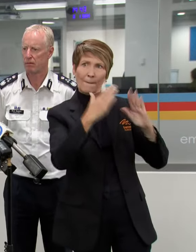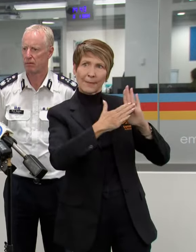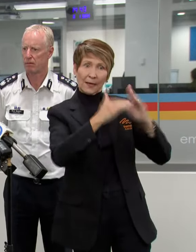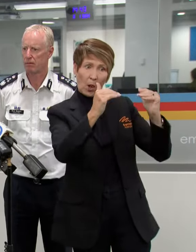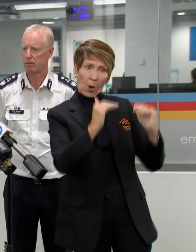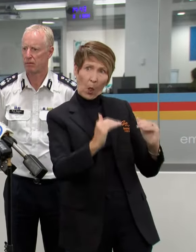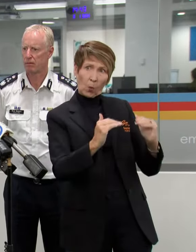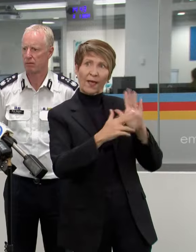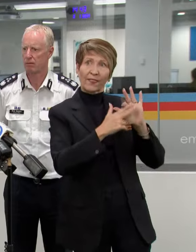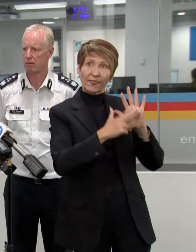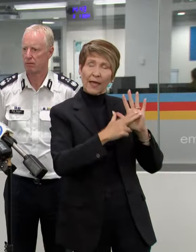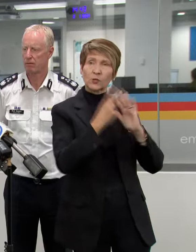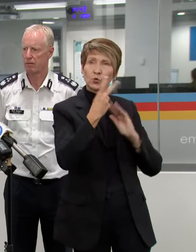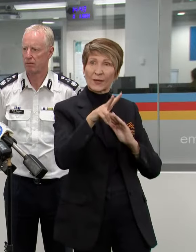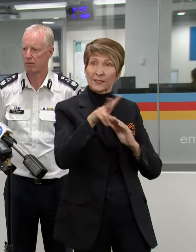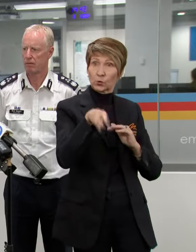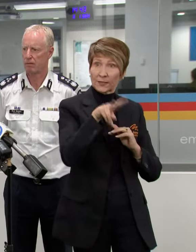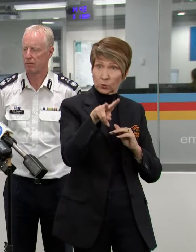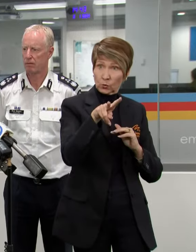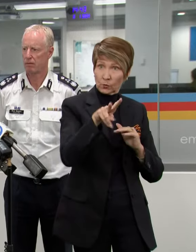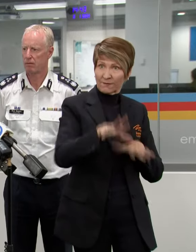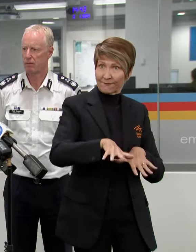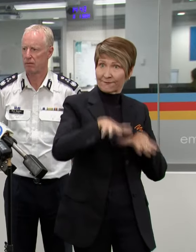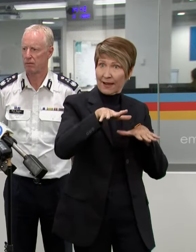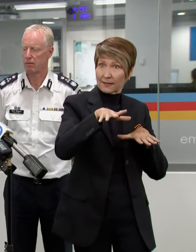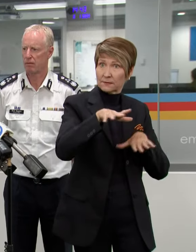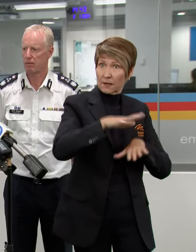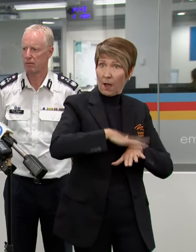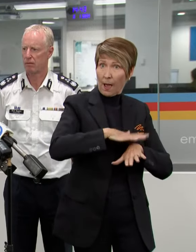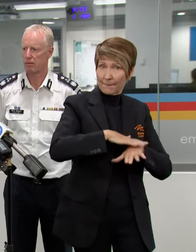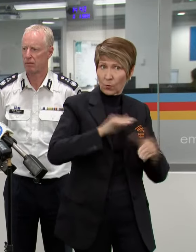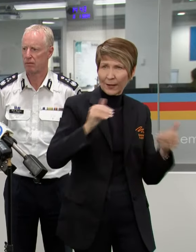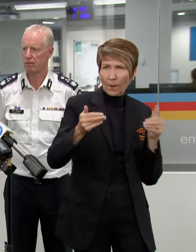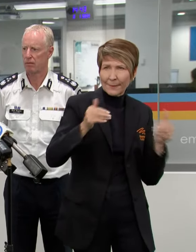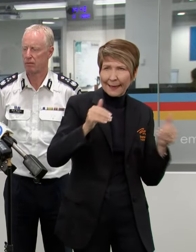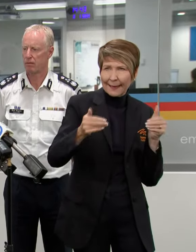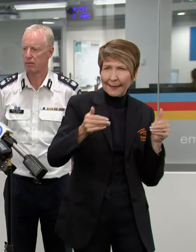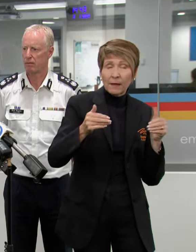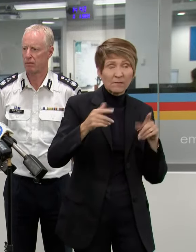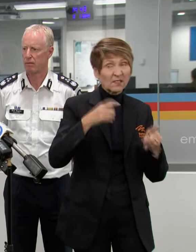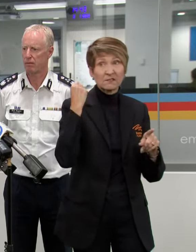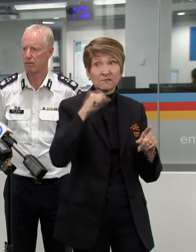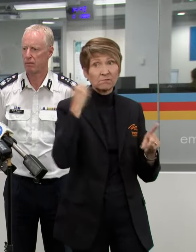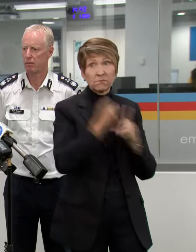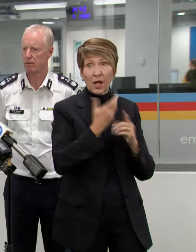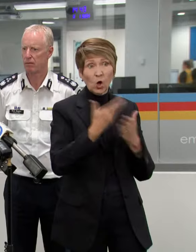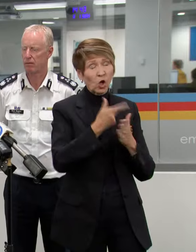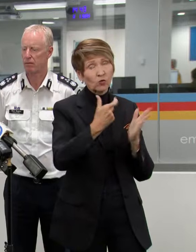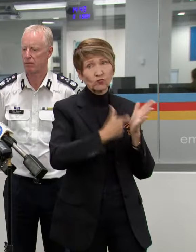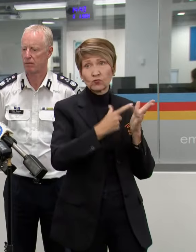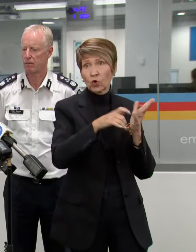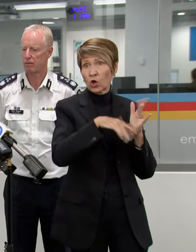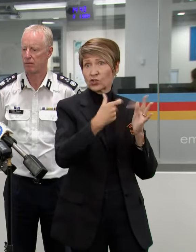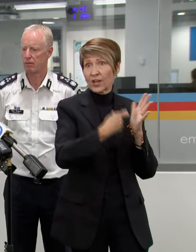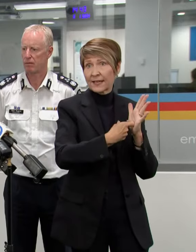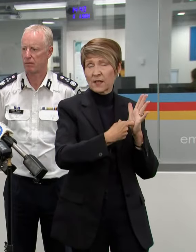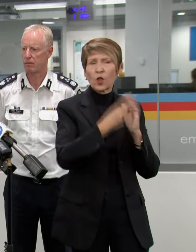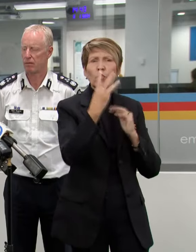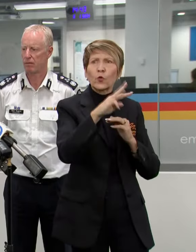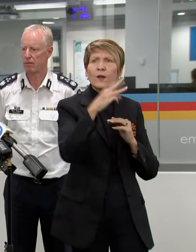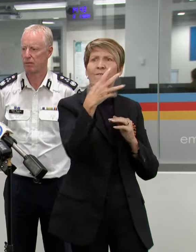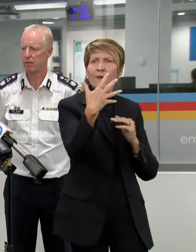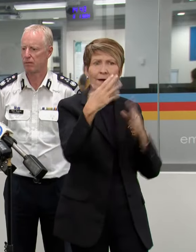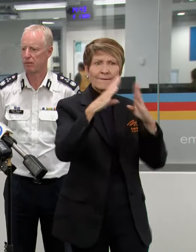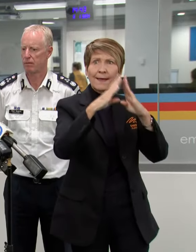2022 floods. This will still have a significant impact though for that community. There are around 35 properties